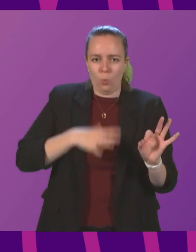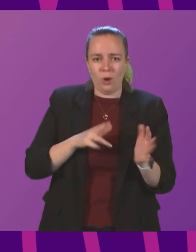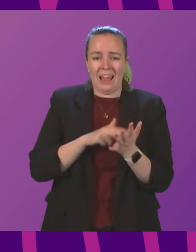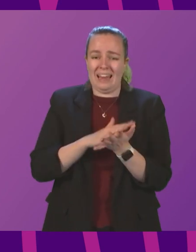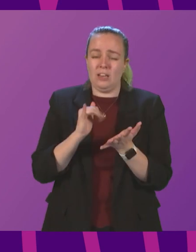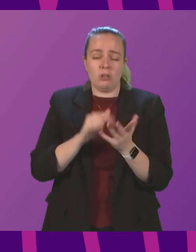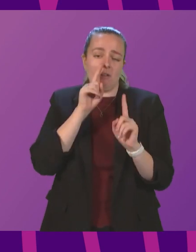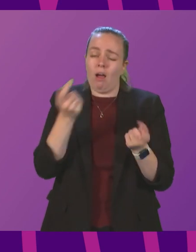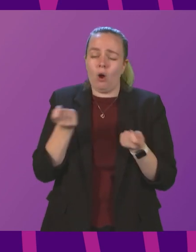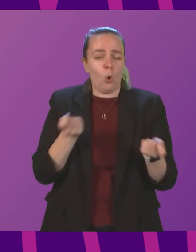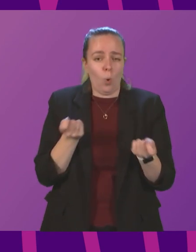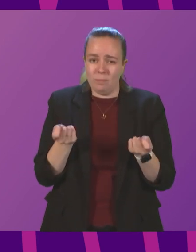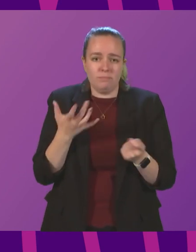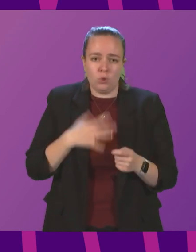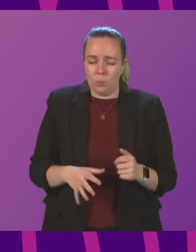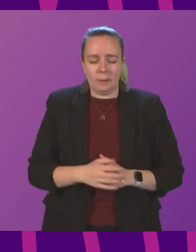overwhelmed.